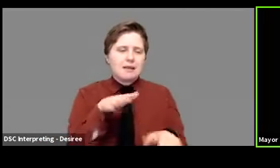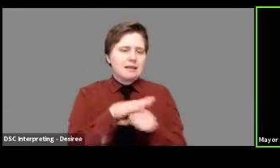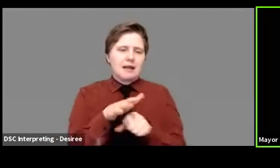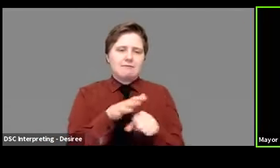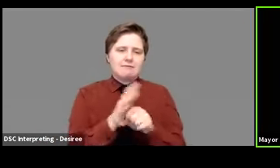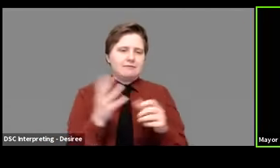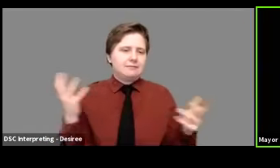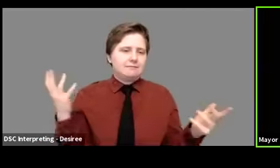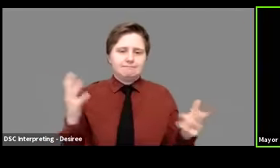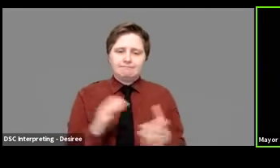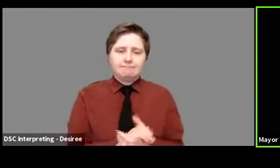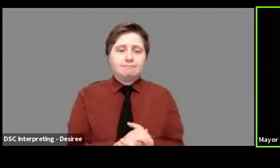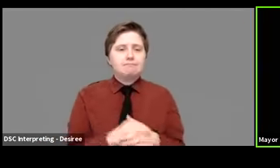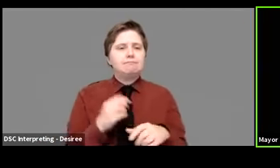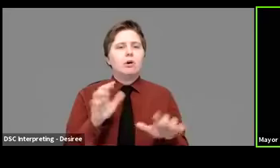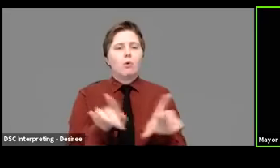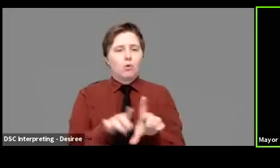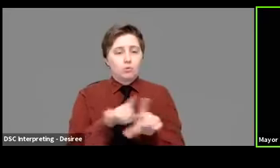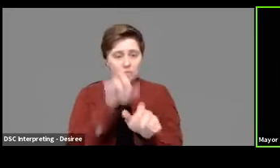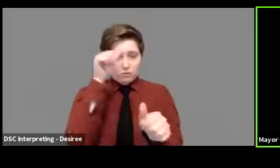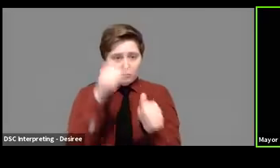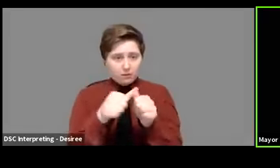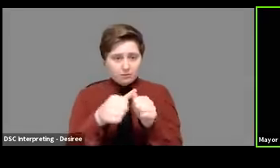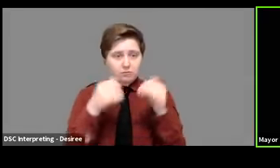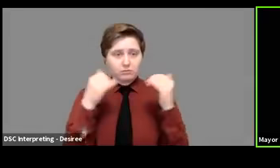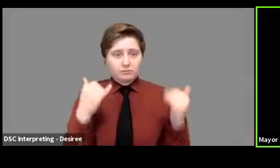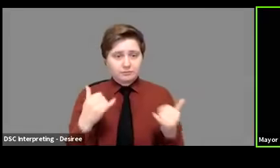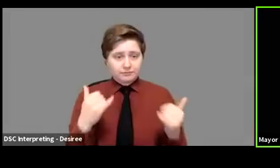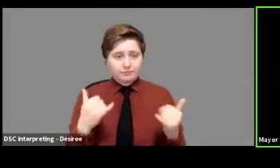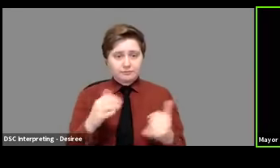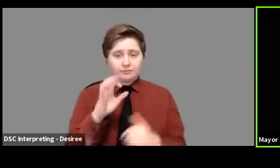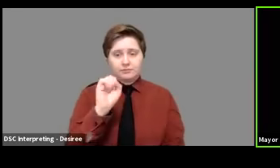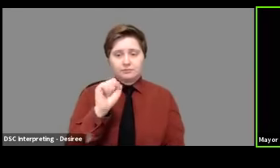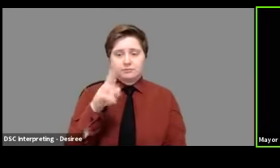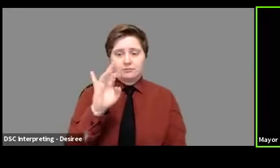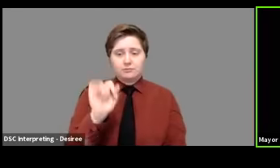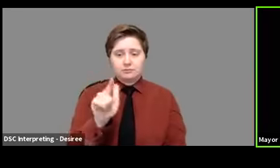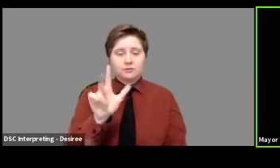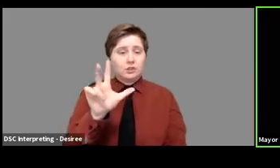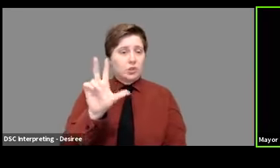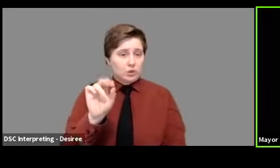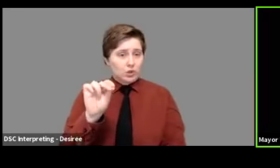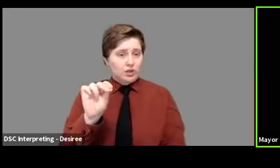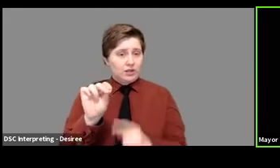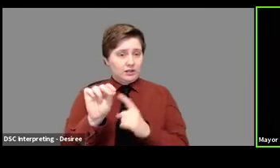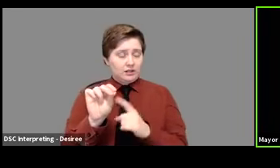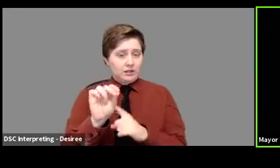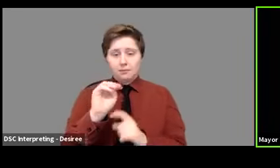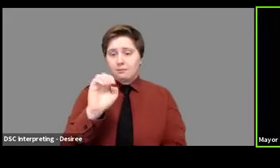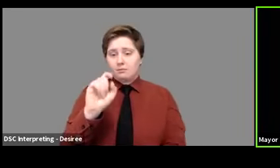community. I want to remind people that today, April 30th, at Metro Parks Hawkins